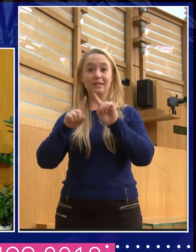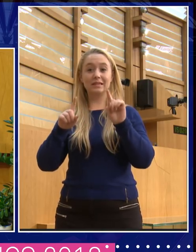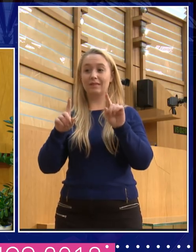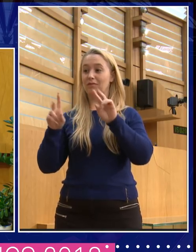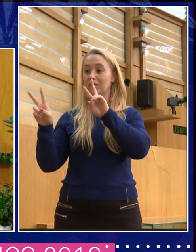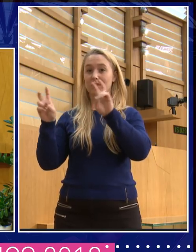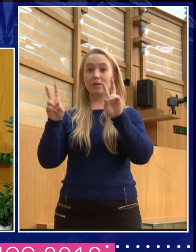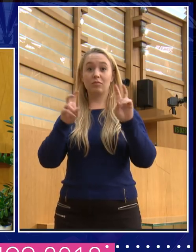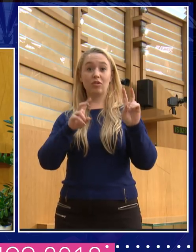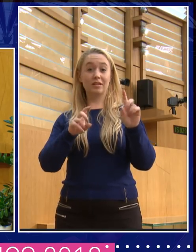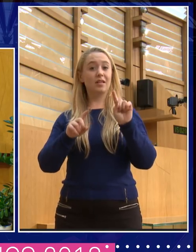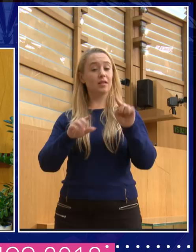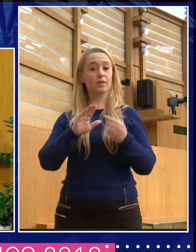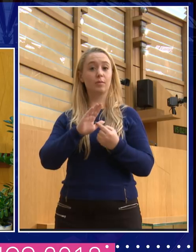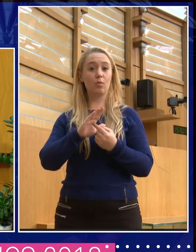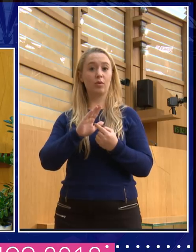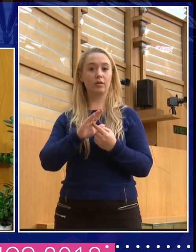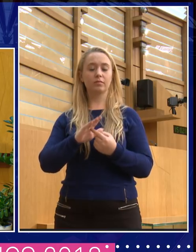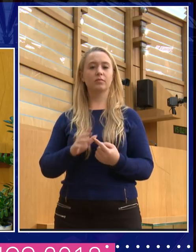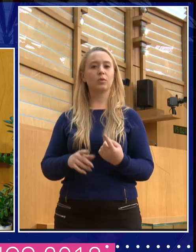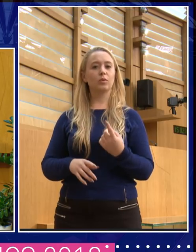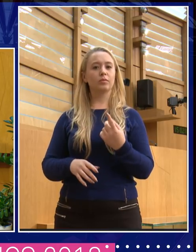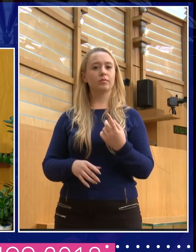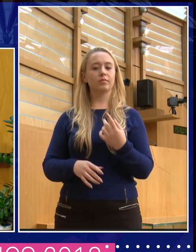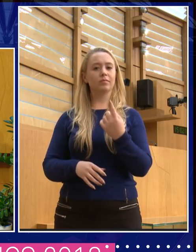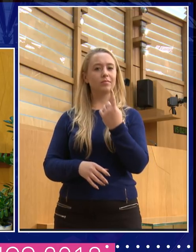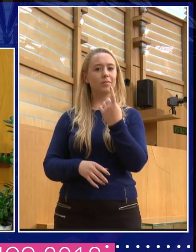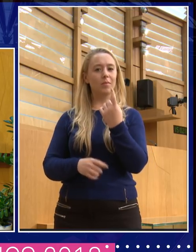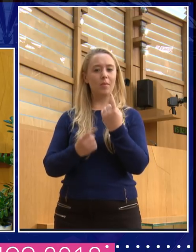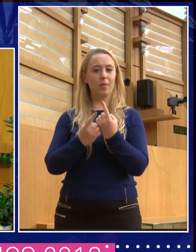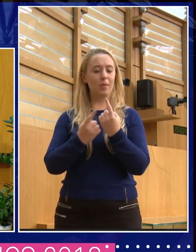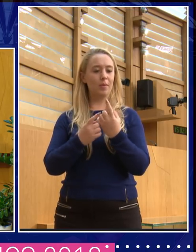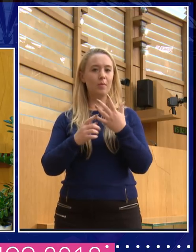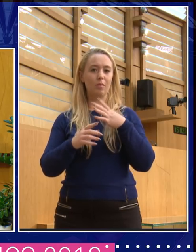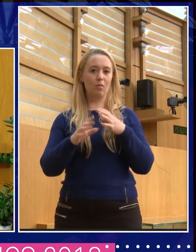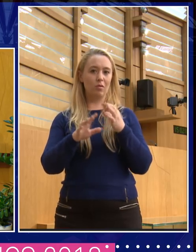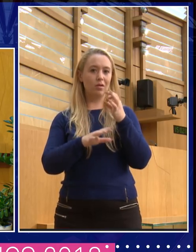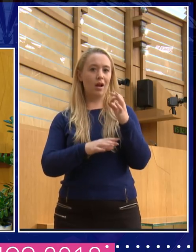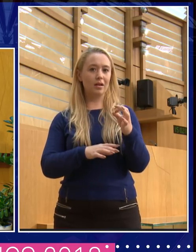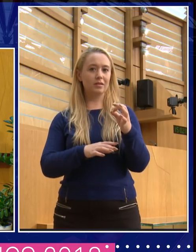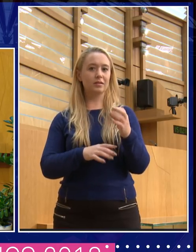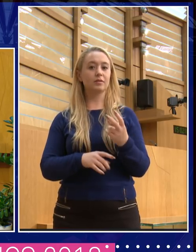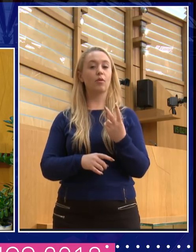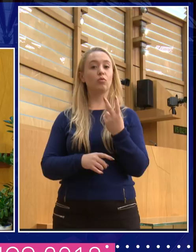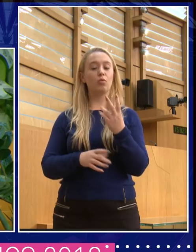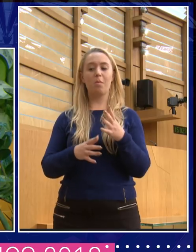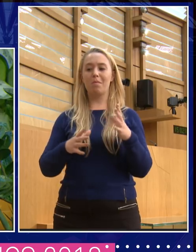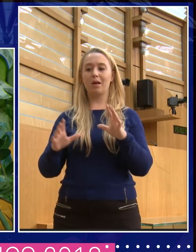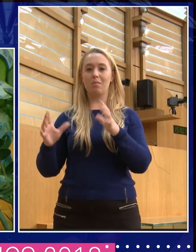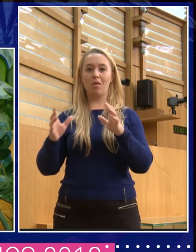uh, my final question to end this, this parliament is, uh, the, the leaders of the two biggest parties are women. Nicola Sturgeon, who stands, sits there,